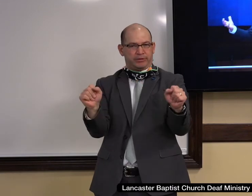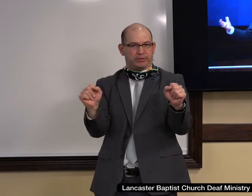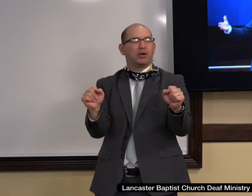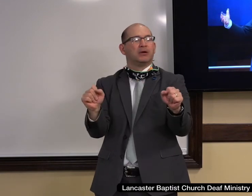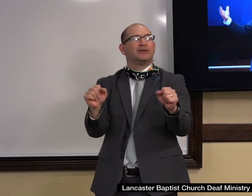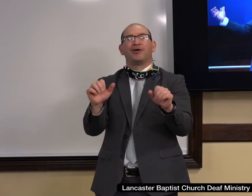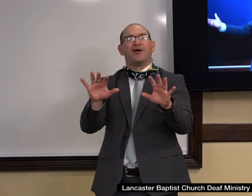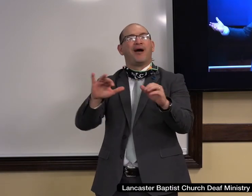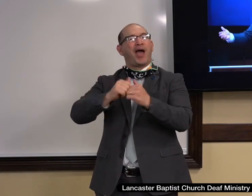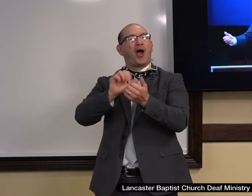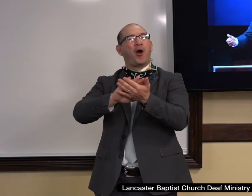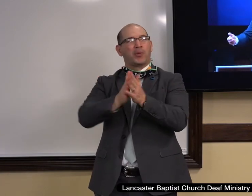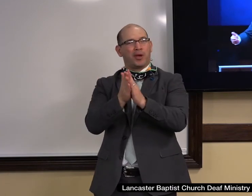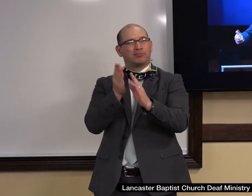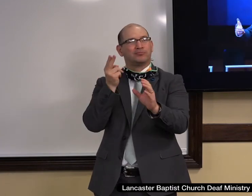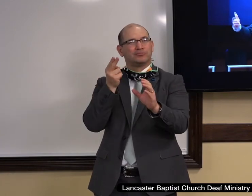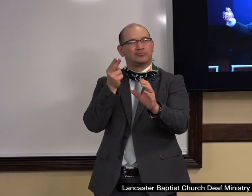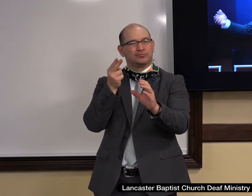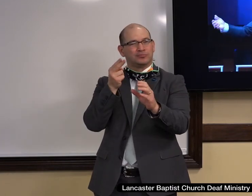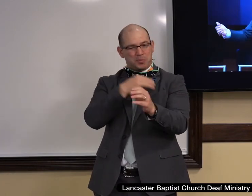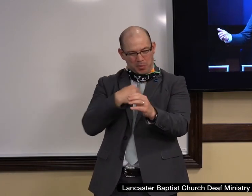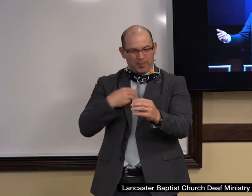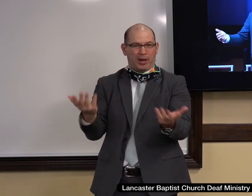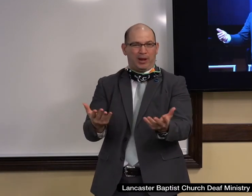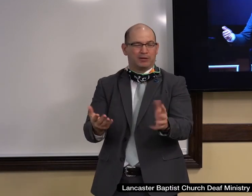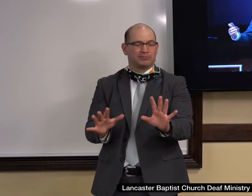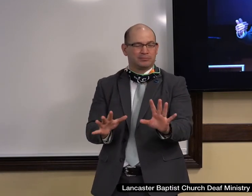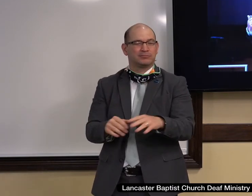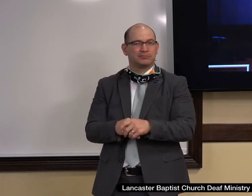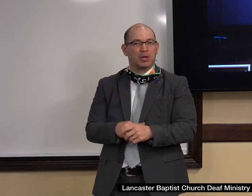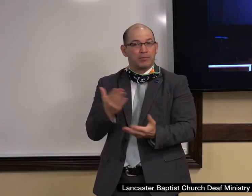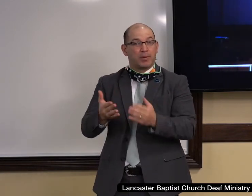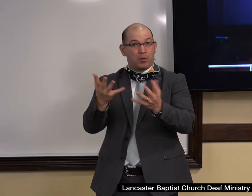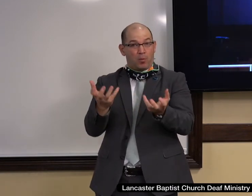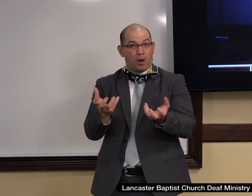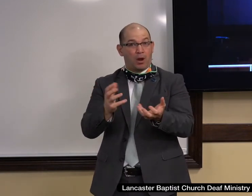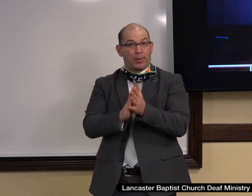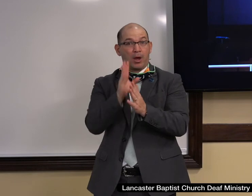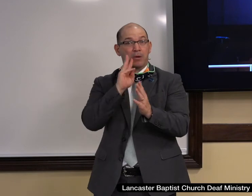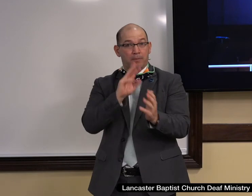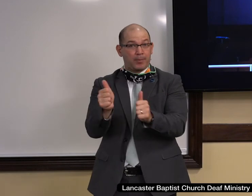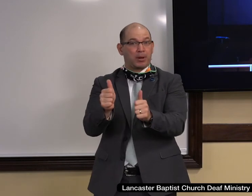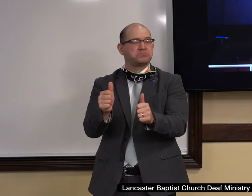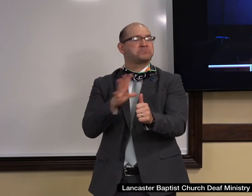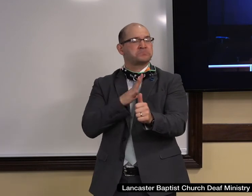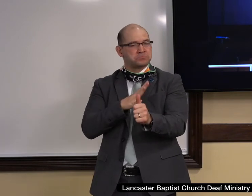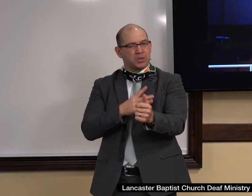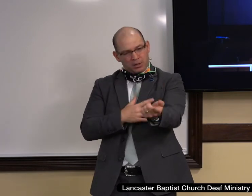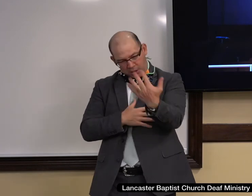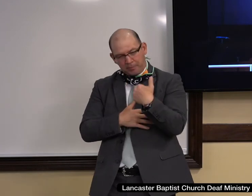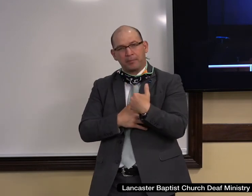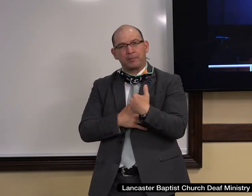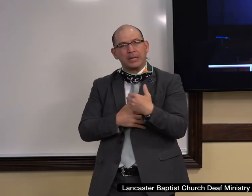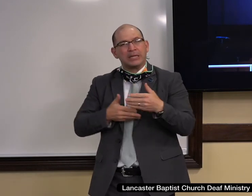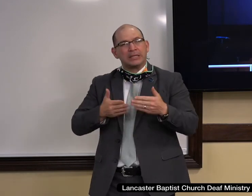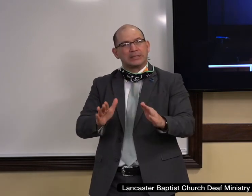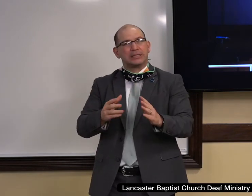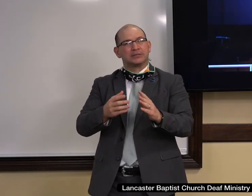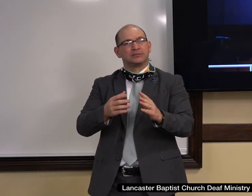other need. You may need to be baptized, and we'd be glad to talk with you. But church, let's begin again to respond as the